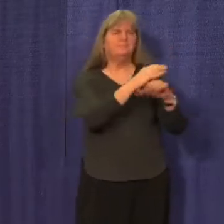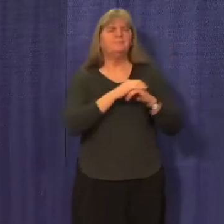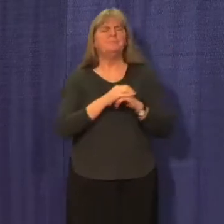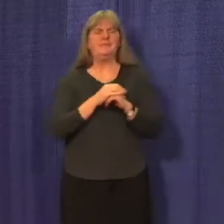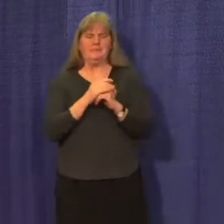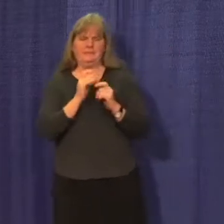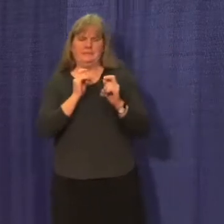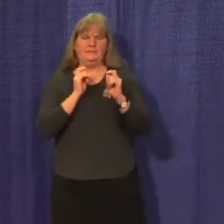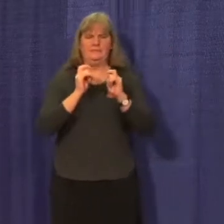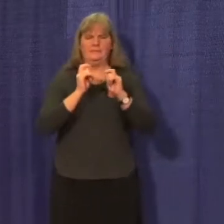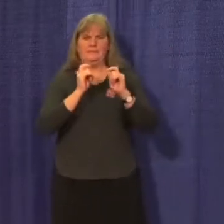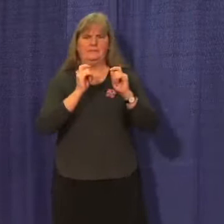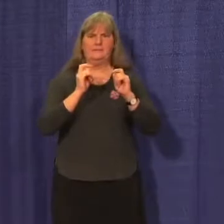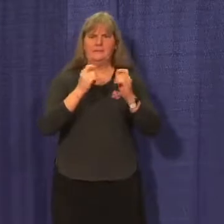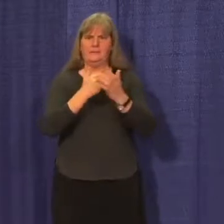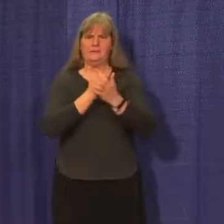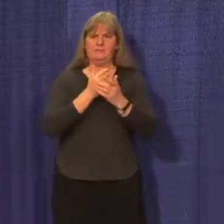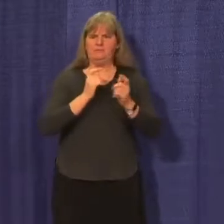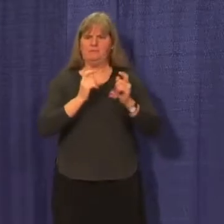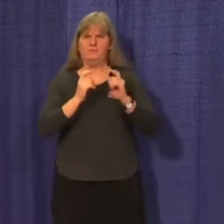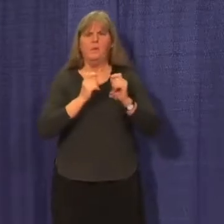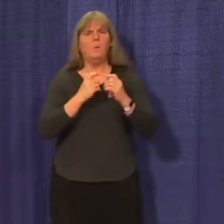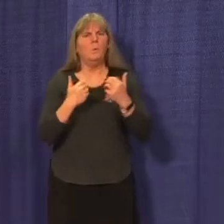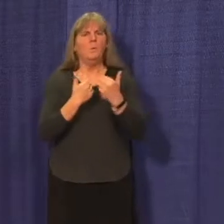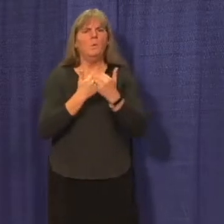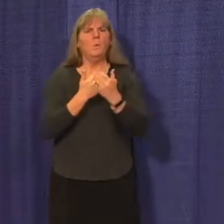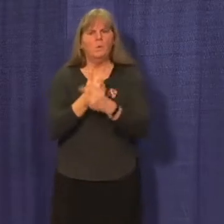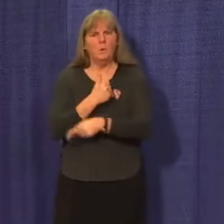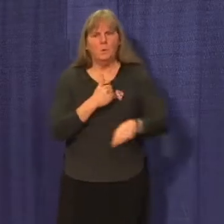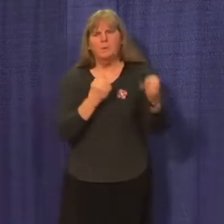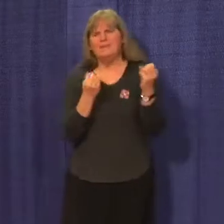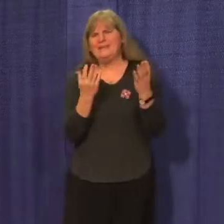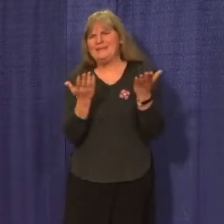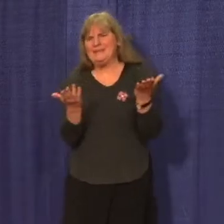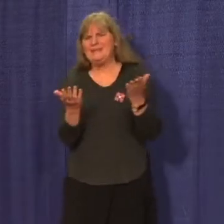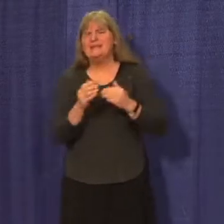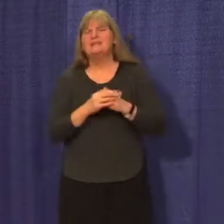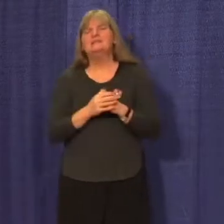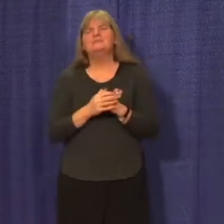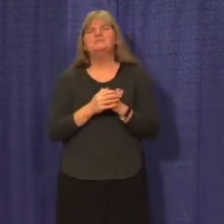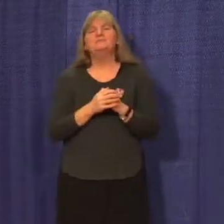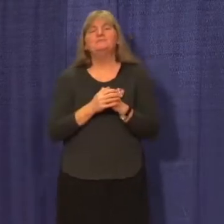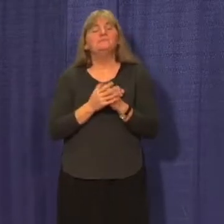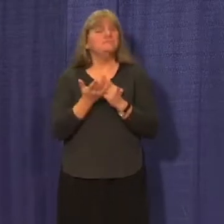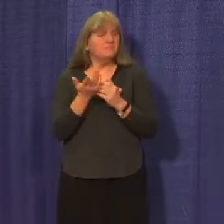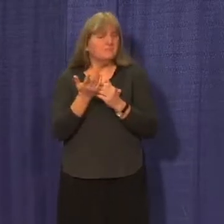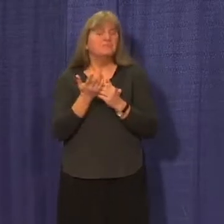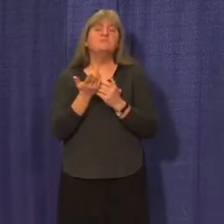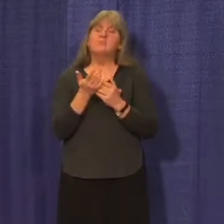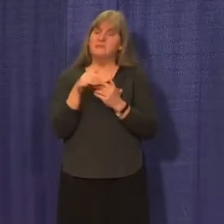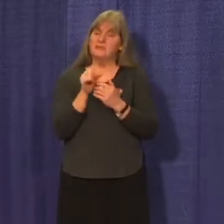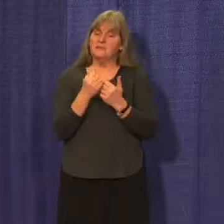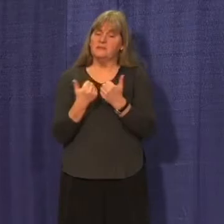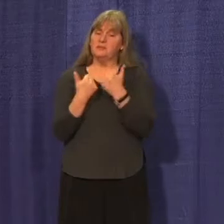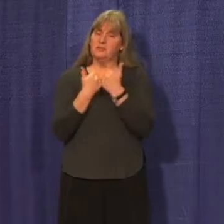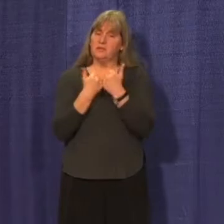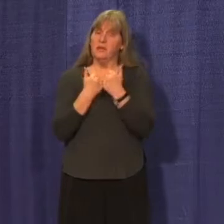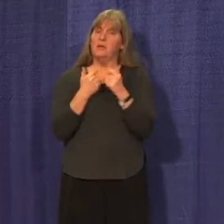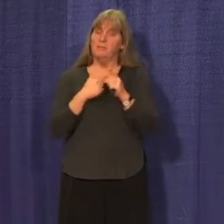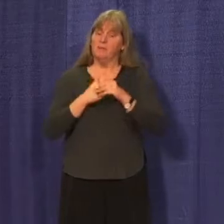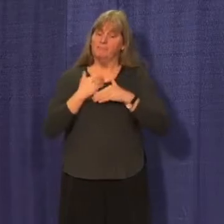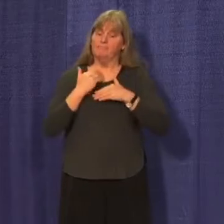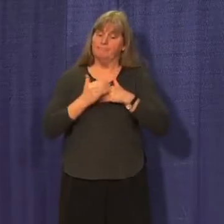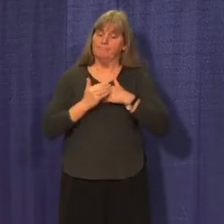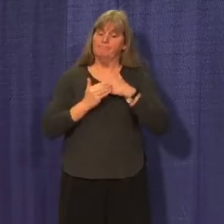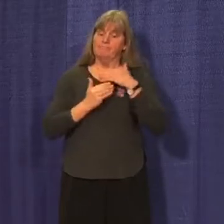Adjusting to these new measures has presented challenges for many. While there have been challenges, the steps that we have all